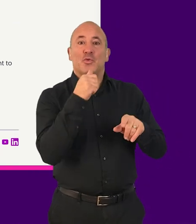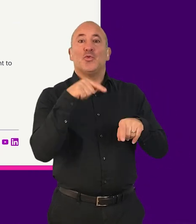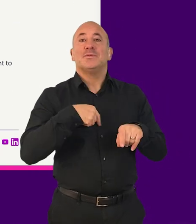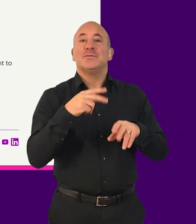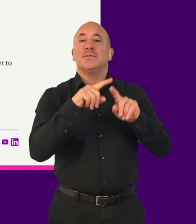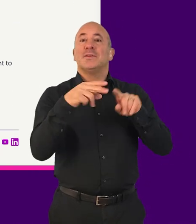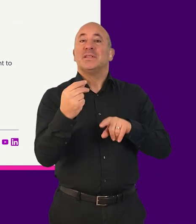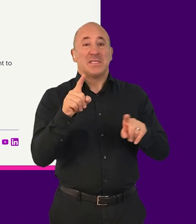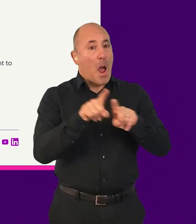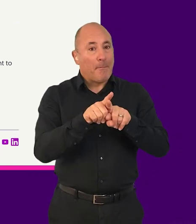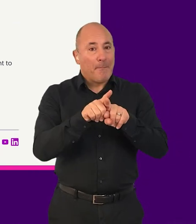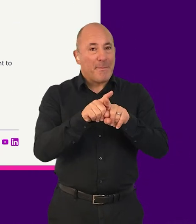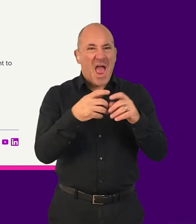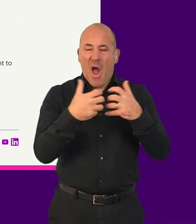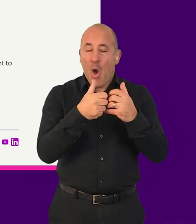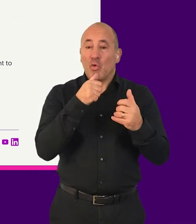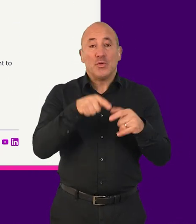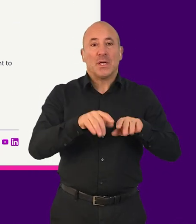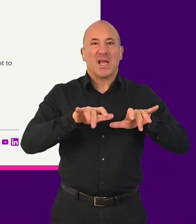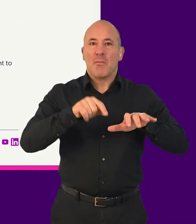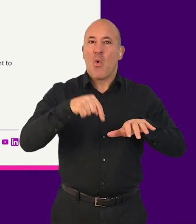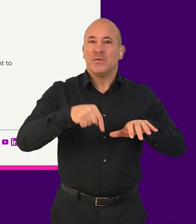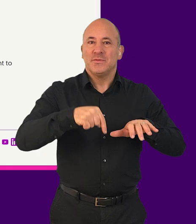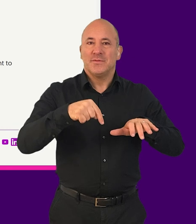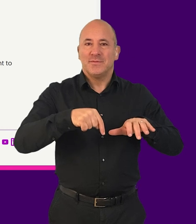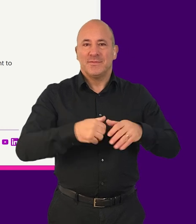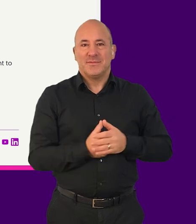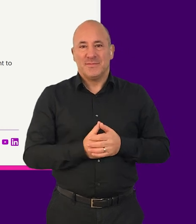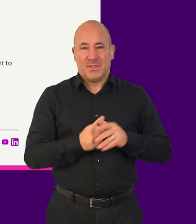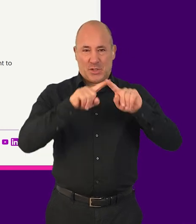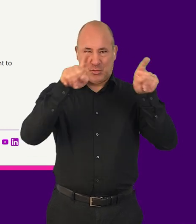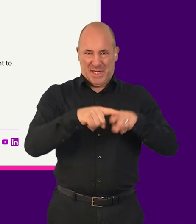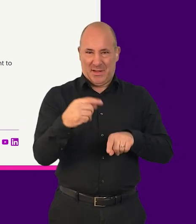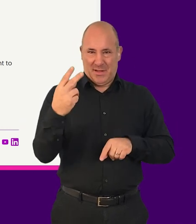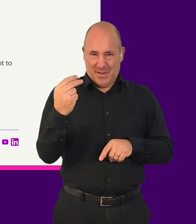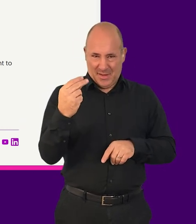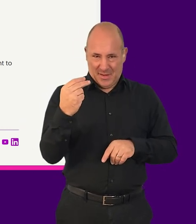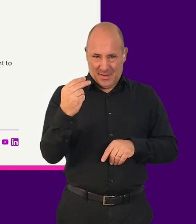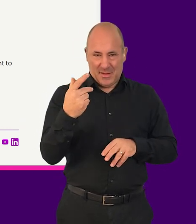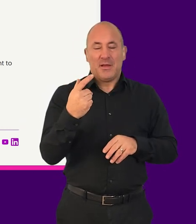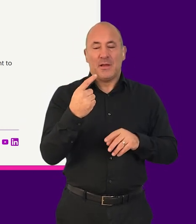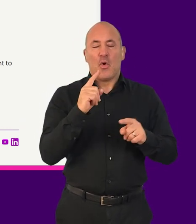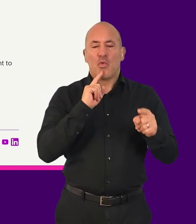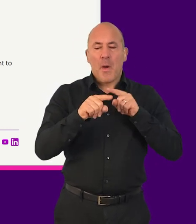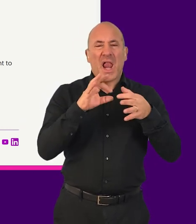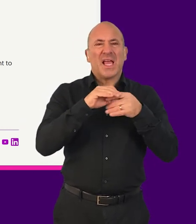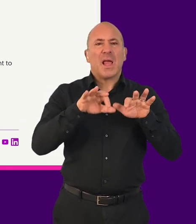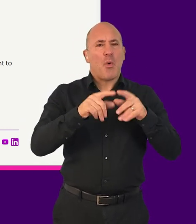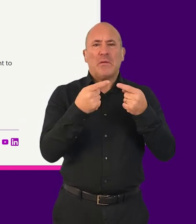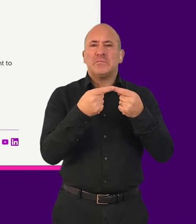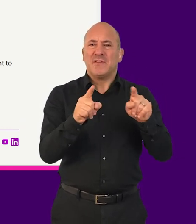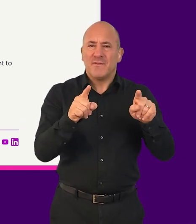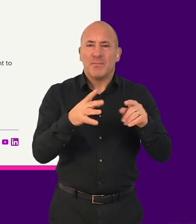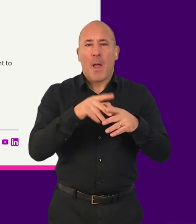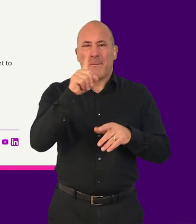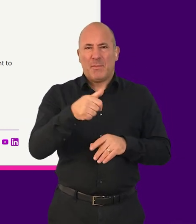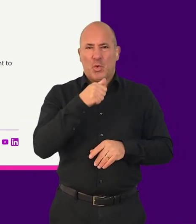same, but with keyboard commands. While screen readers often have different keyboard commands, people tend to use the same general